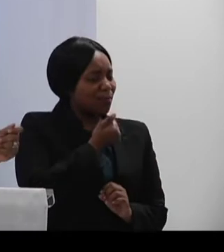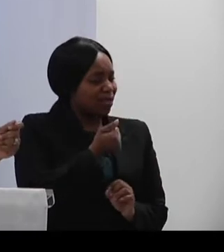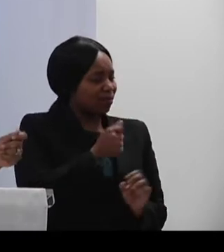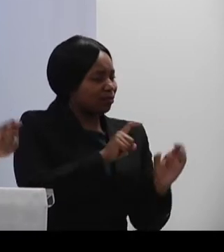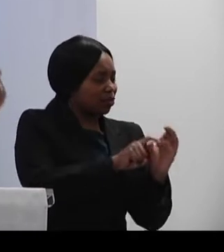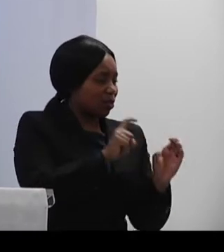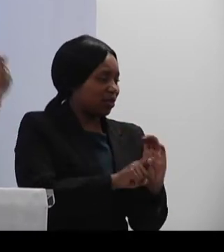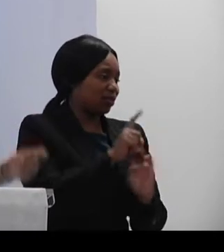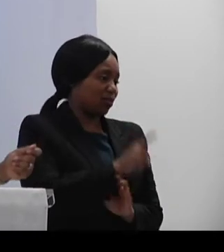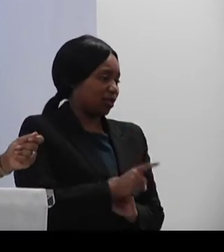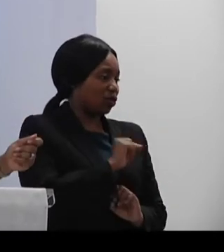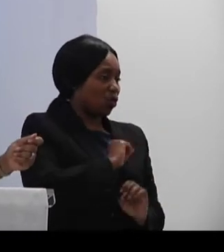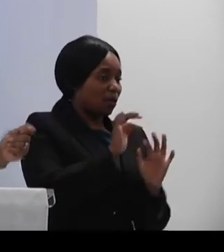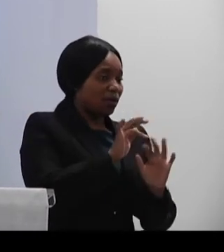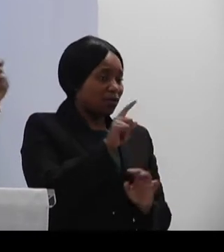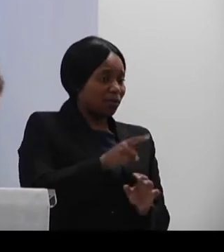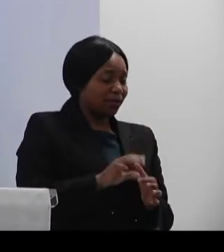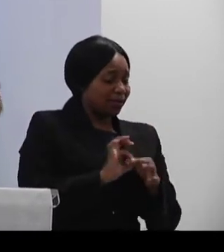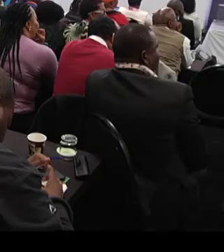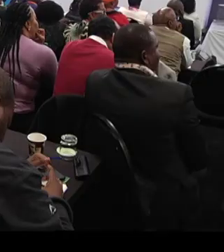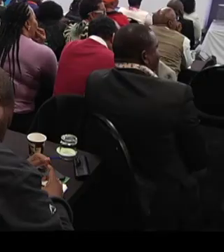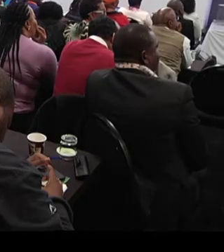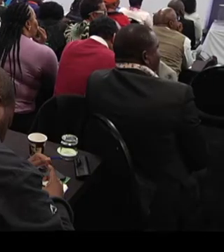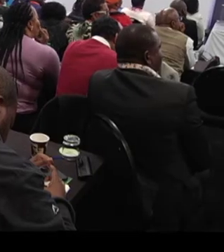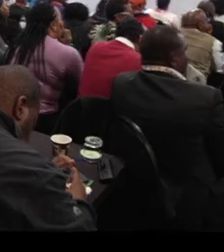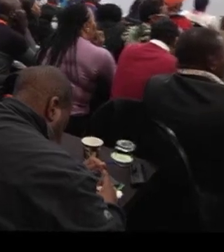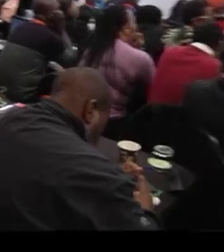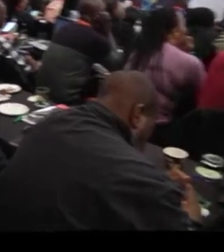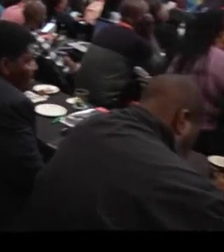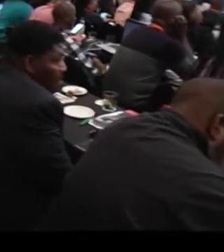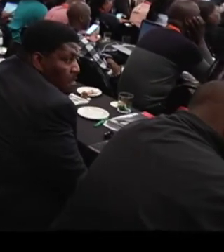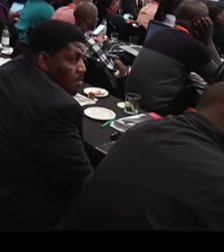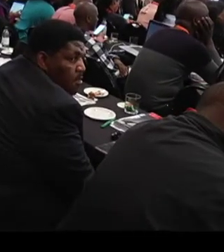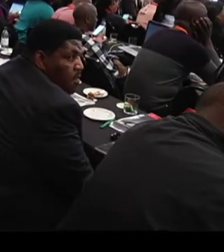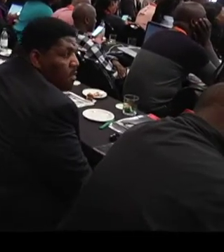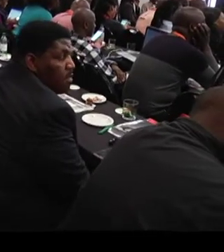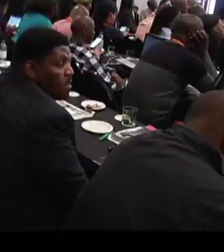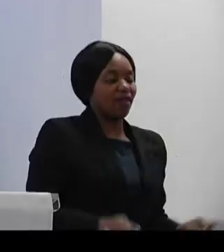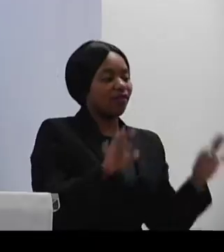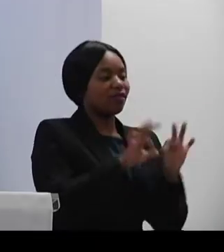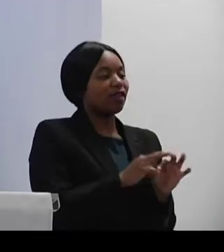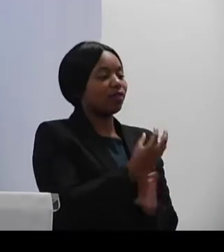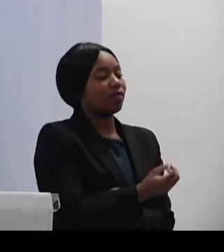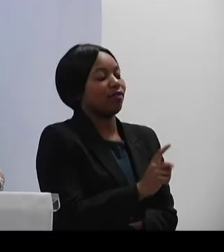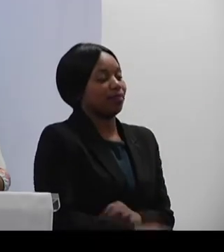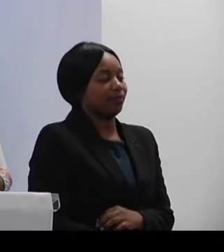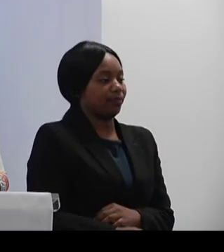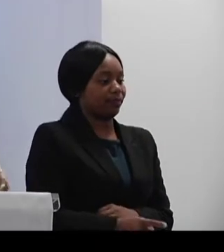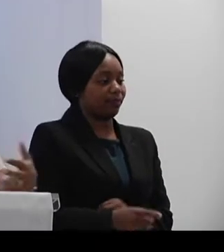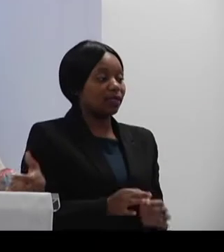choice, of relevance, and most importantly, of value. And